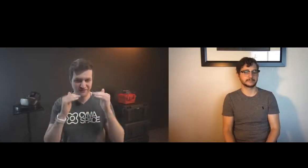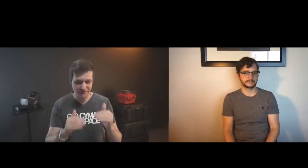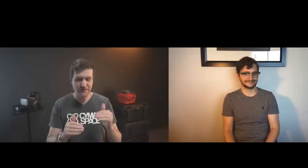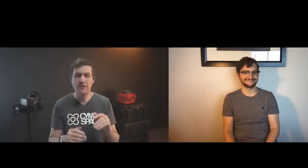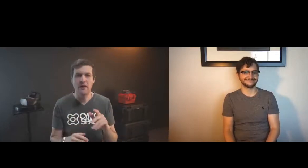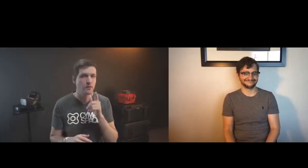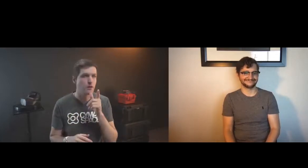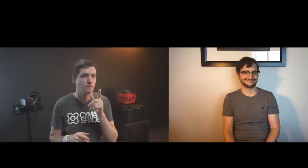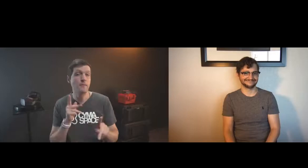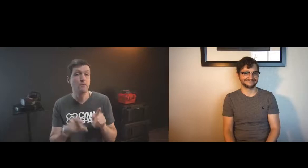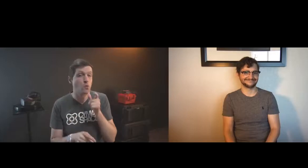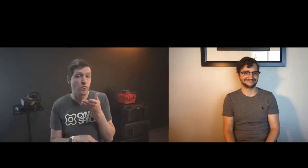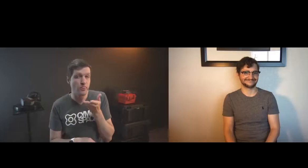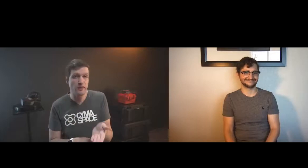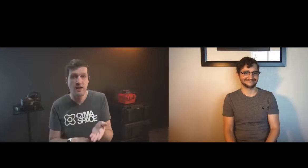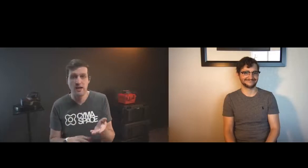meetings are accessible